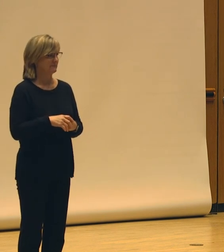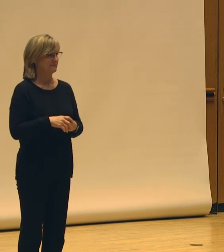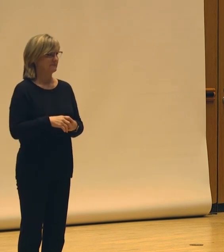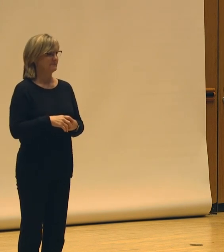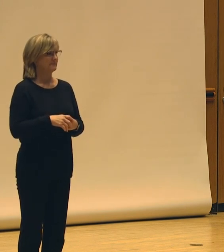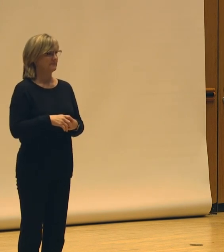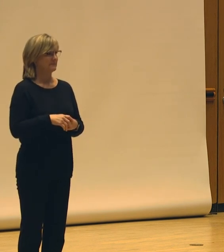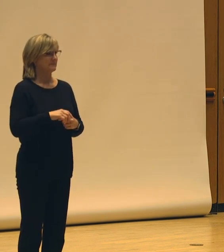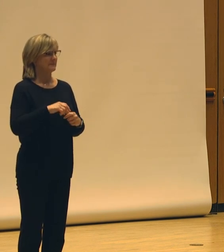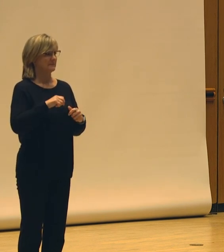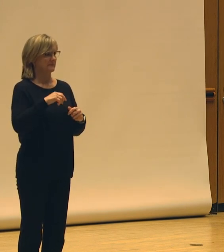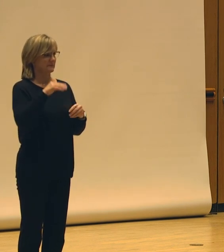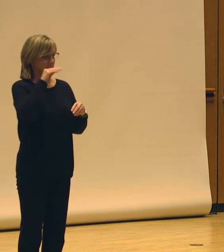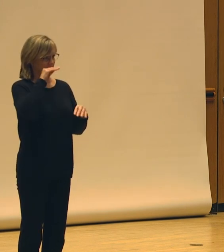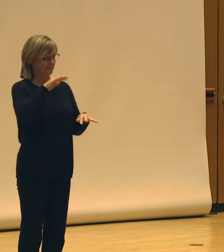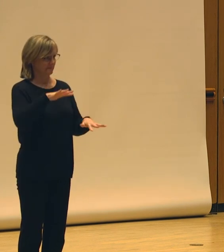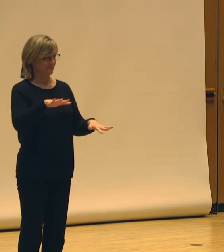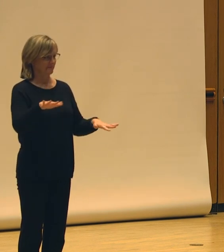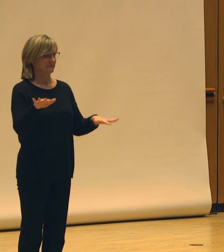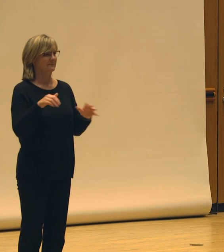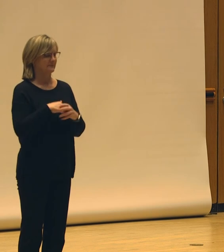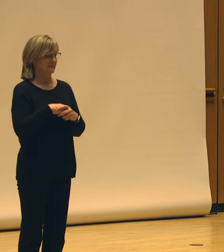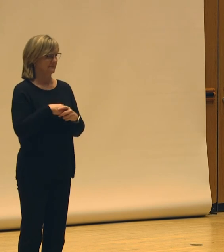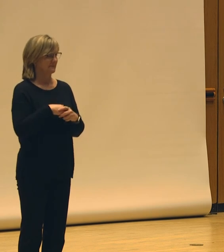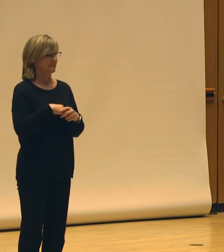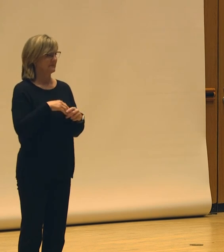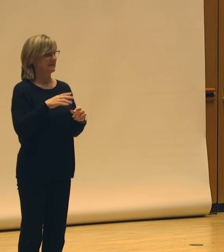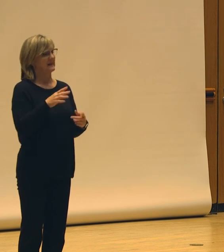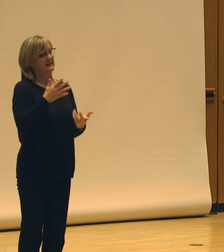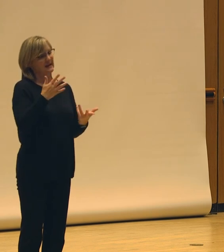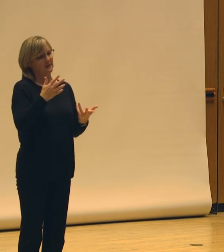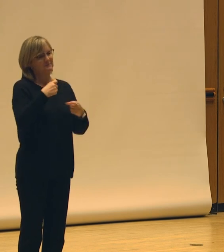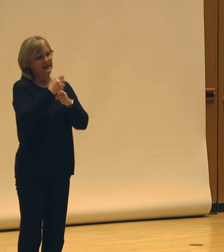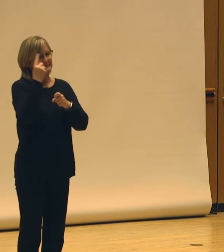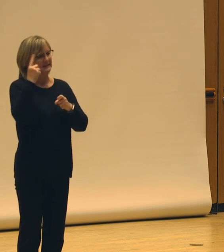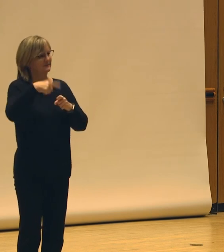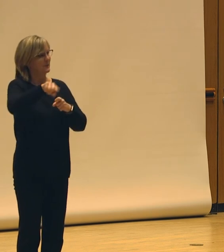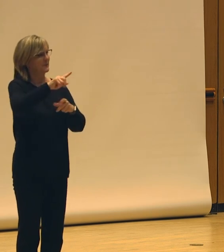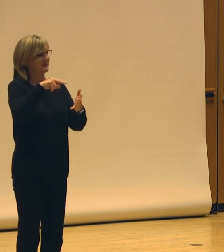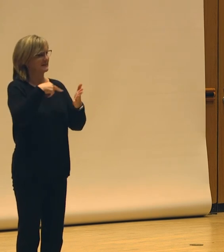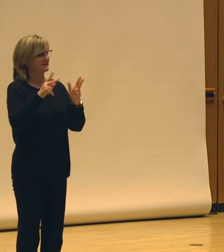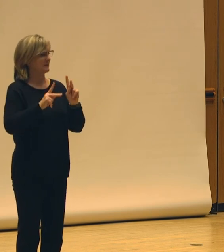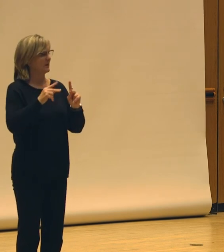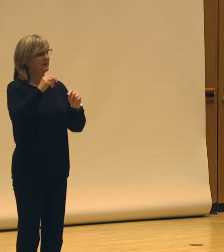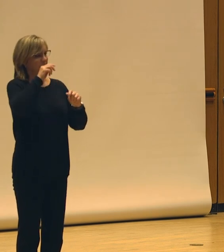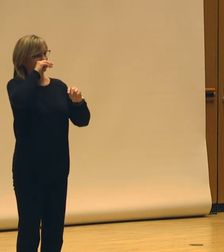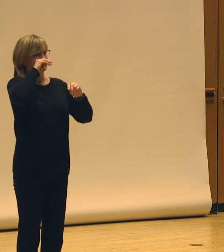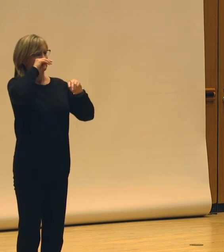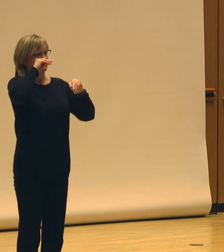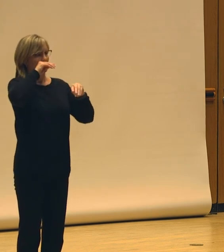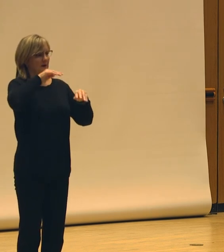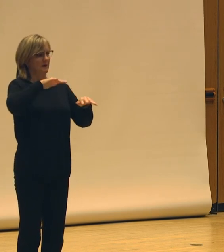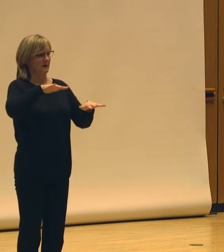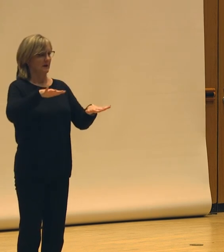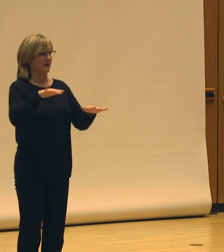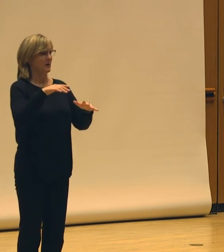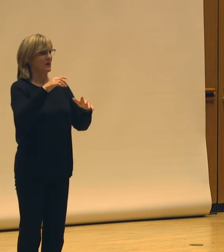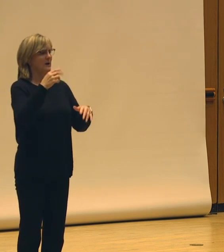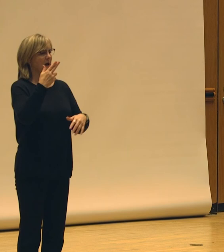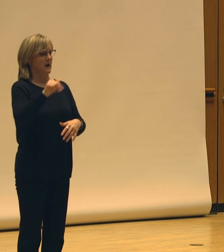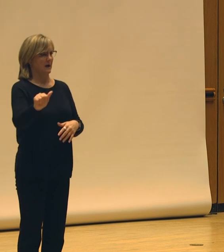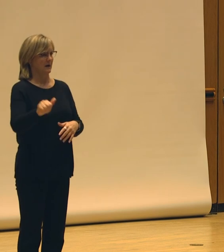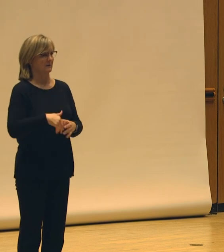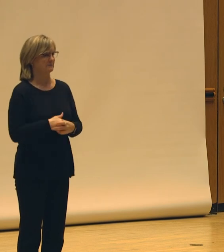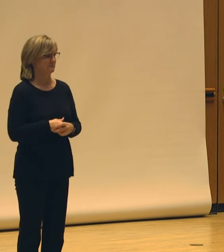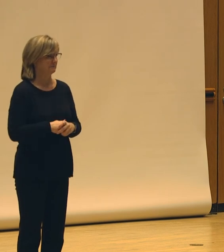Ah, very logically, especially for my dance friends in the room, we often exhale with a nice ha. Ah,